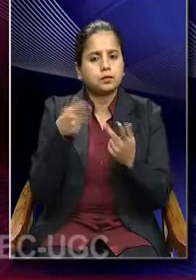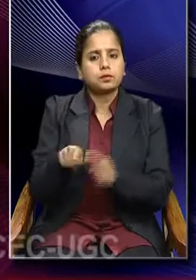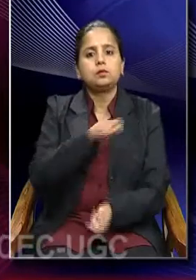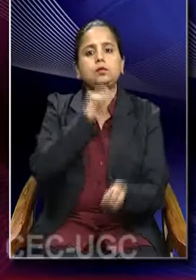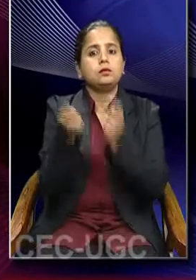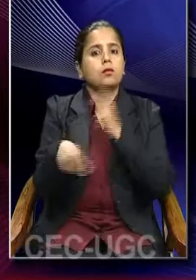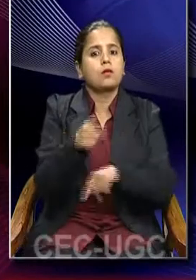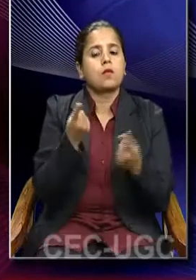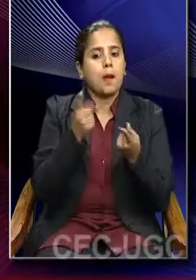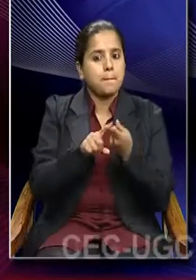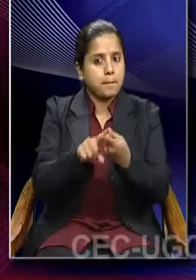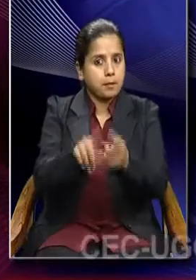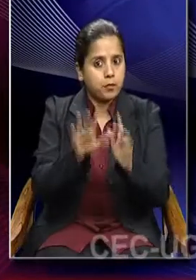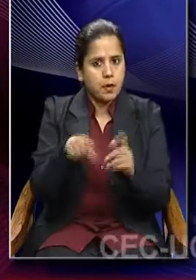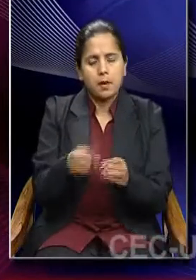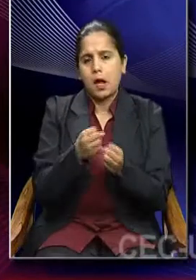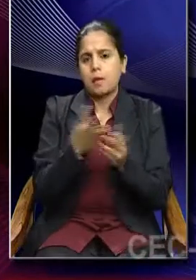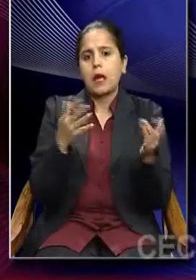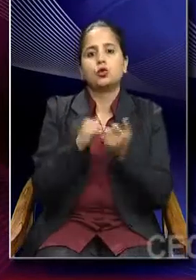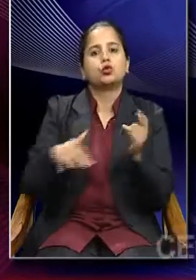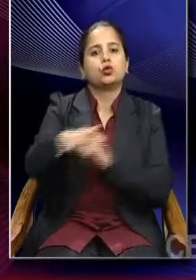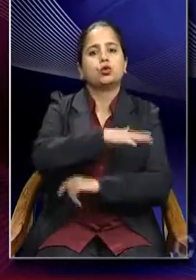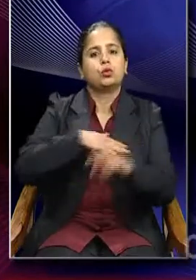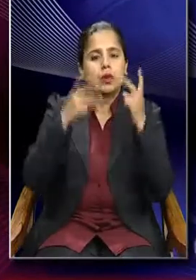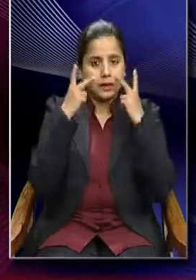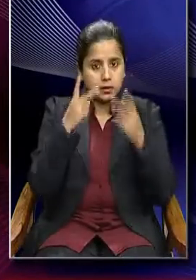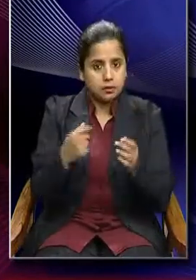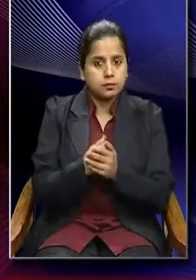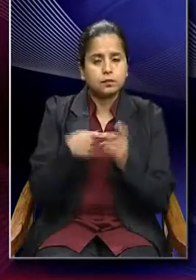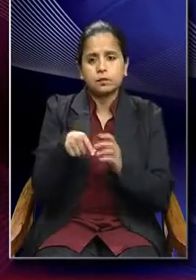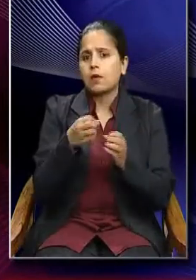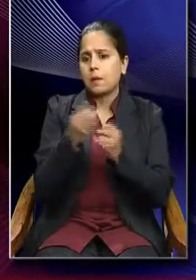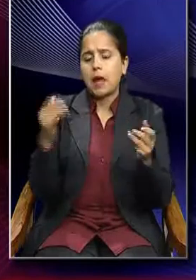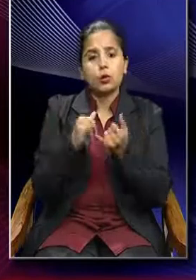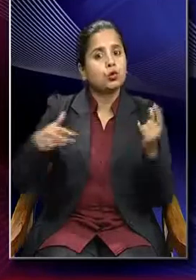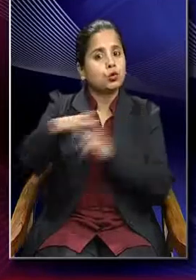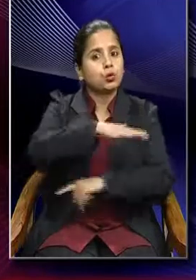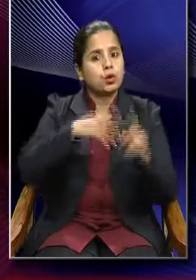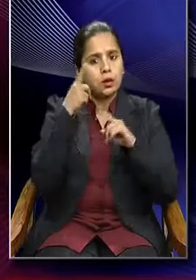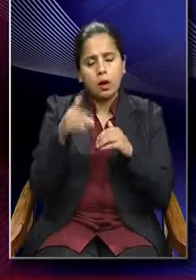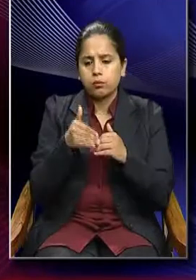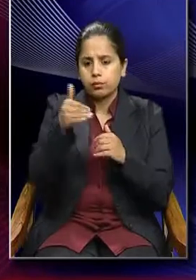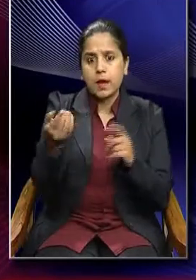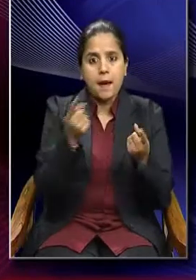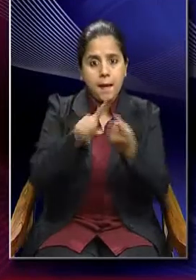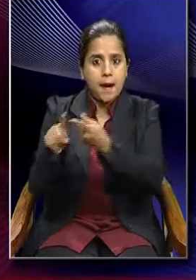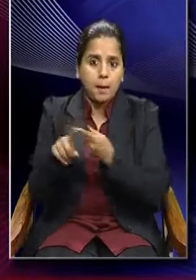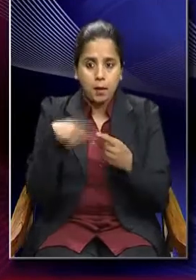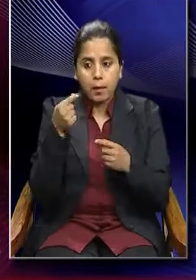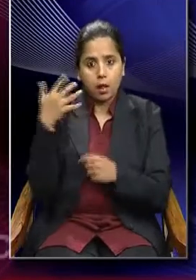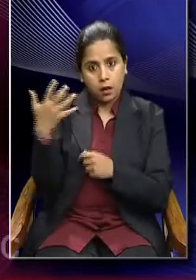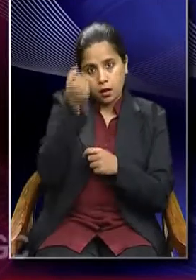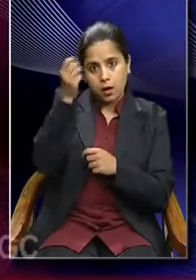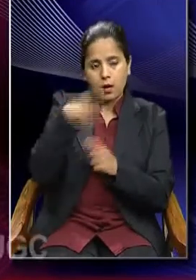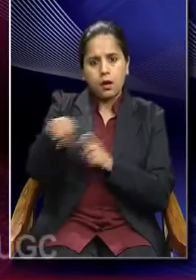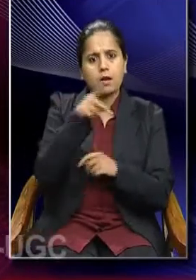that has happened in most society. So, most of the society with the coming of capitalism has